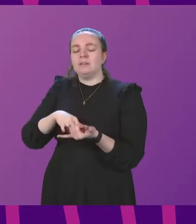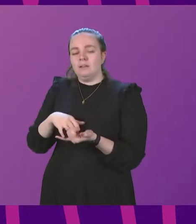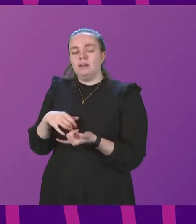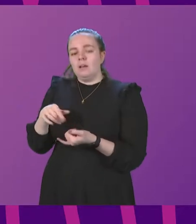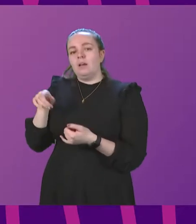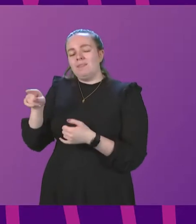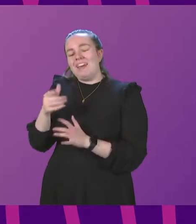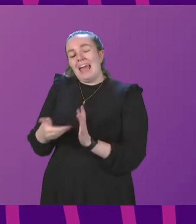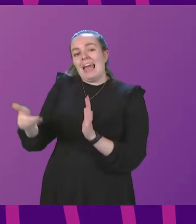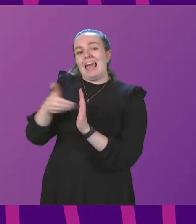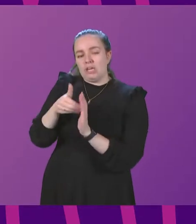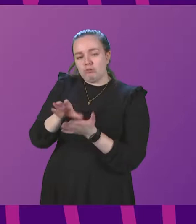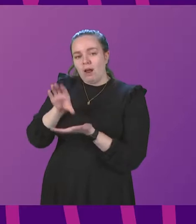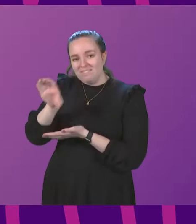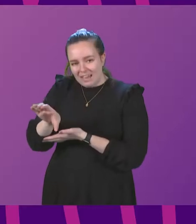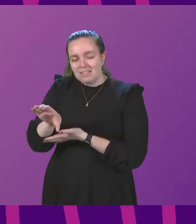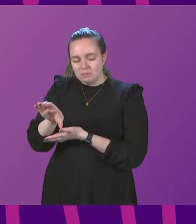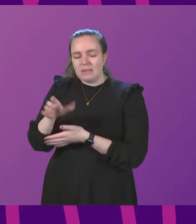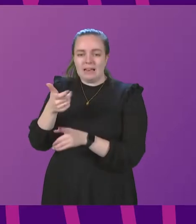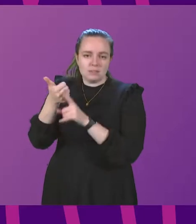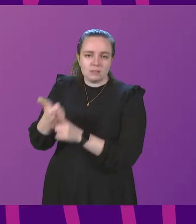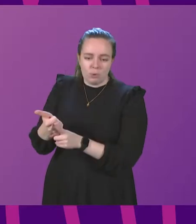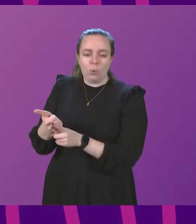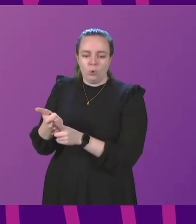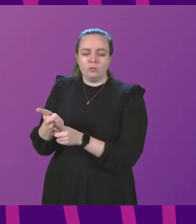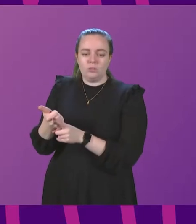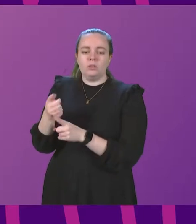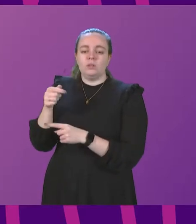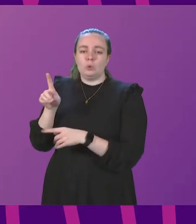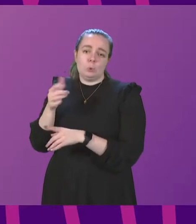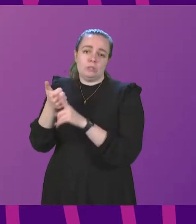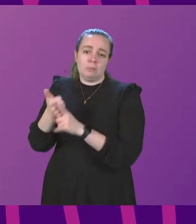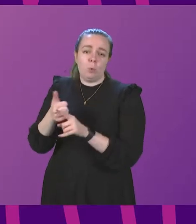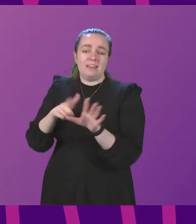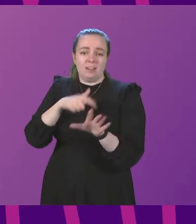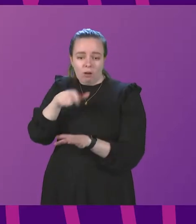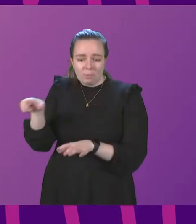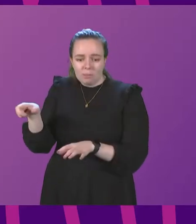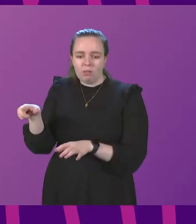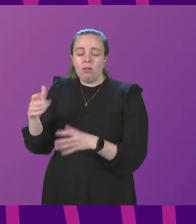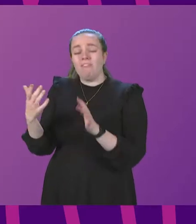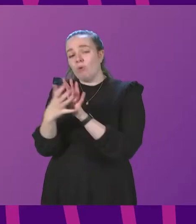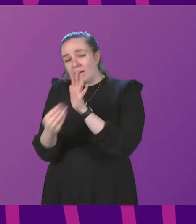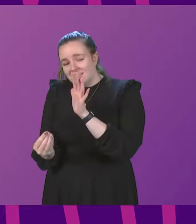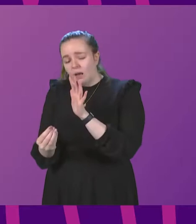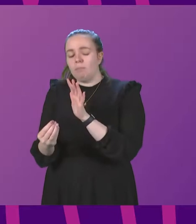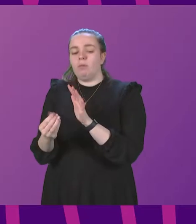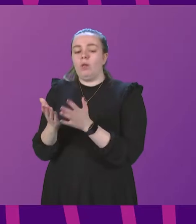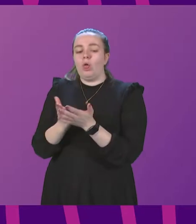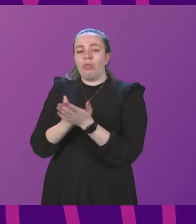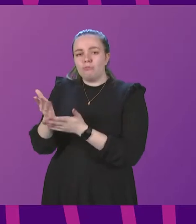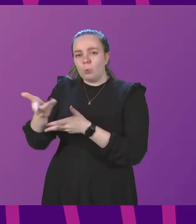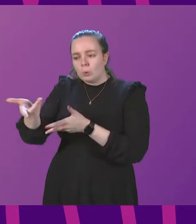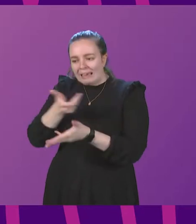additional investment and support that has gone in to supporting young people, for example, through